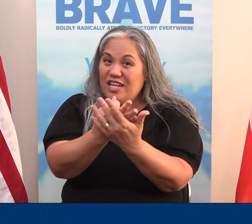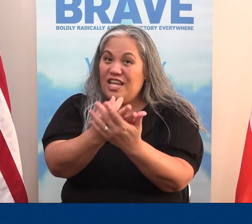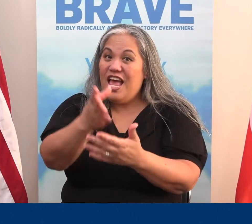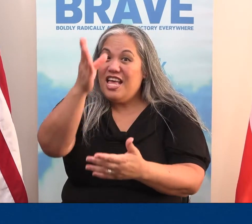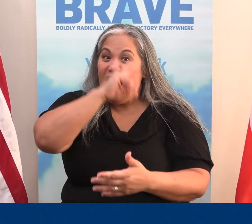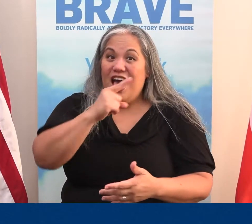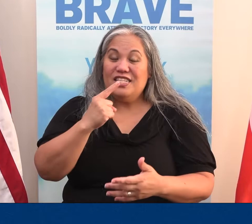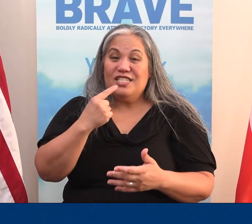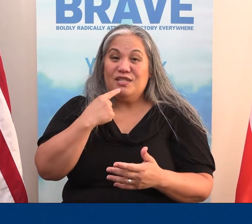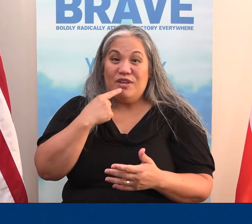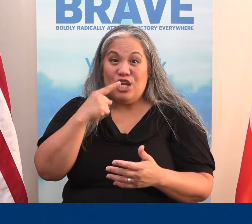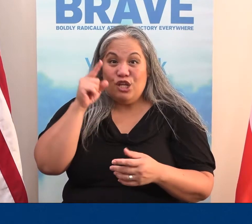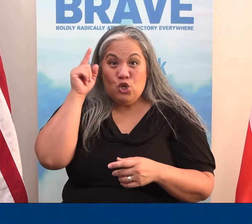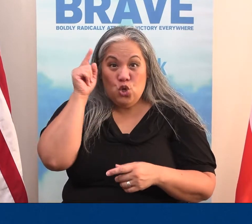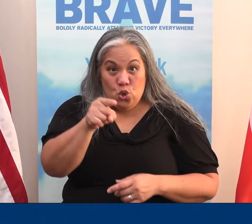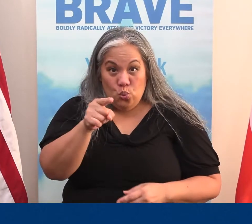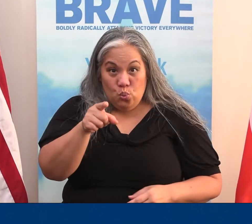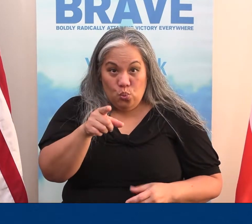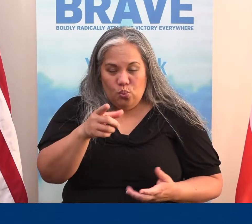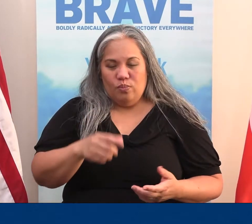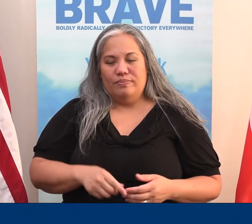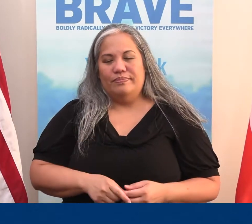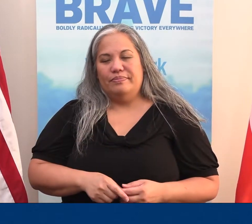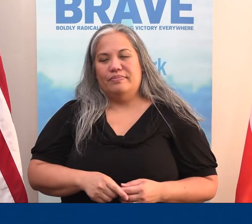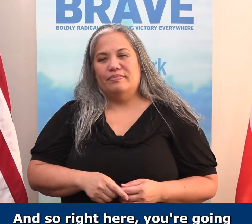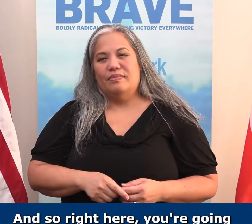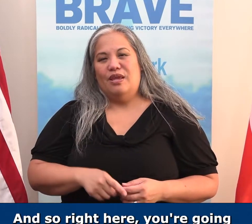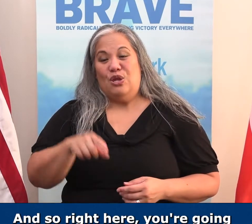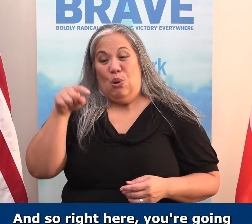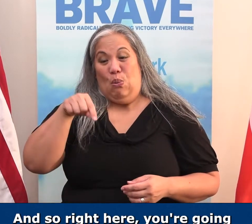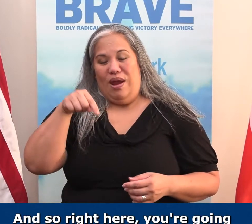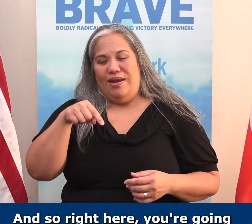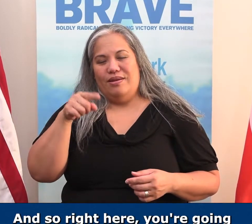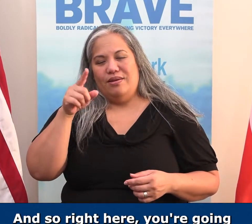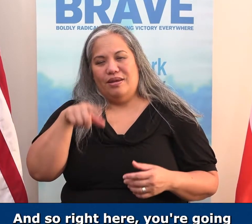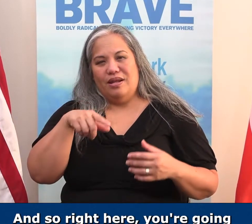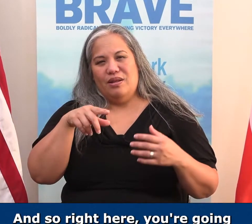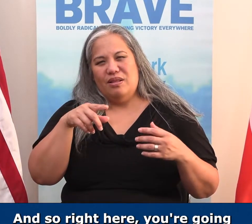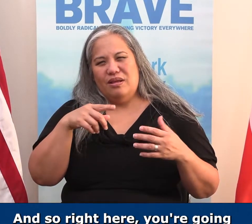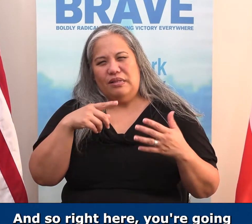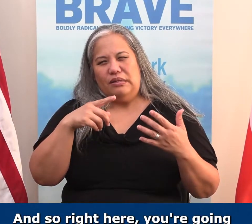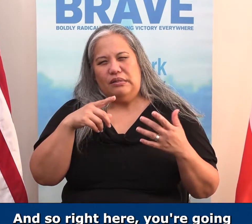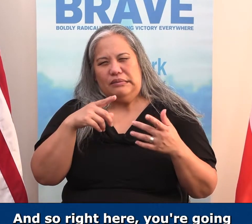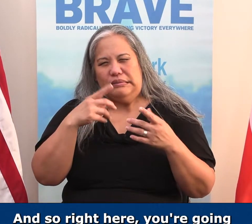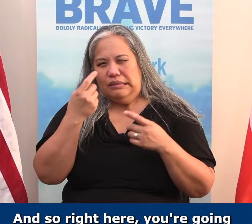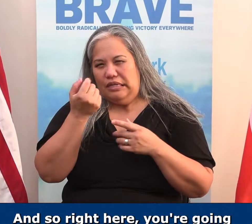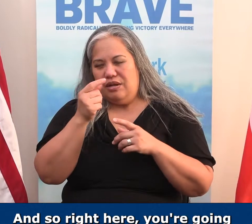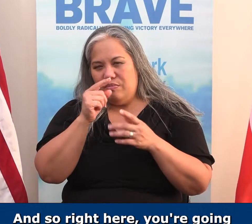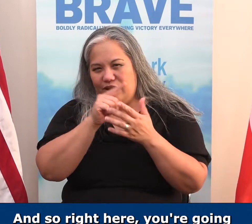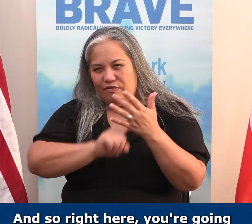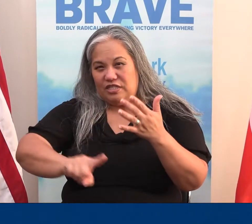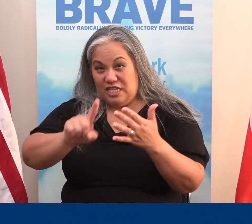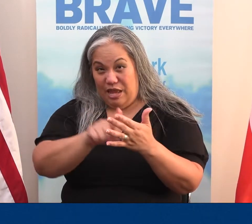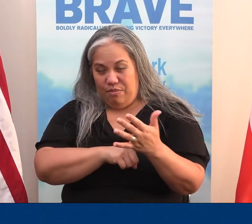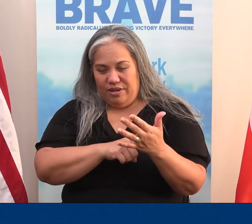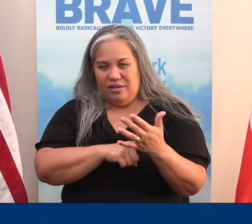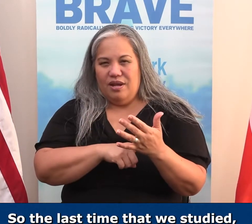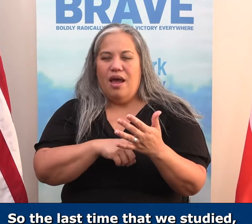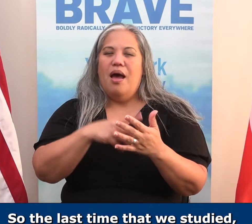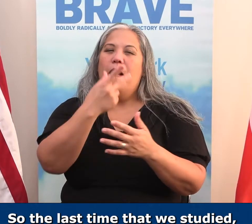speaking to you. And so right here, you've got to get into a little discipling. Hey, Pancho, since the